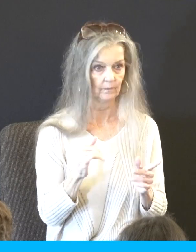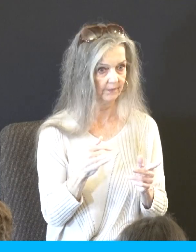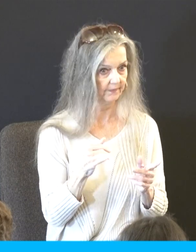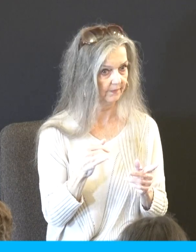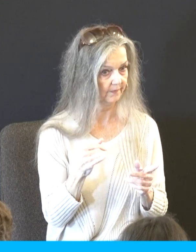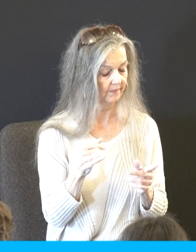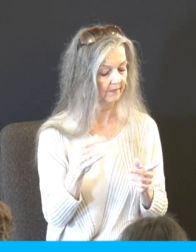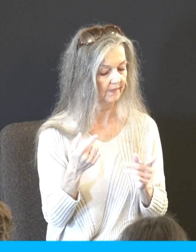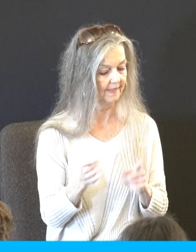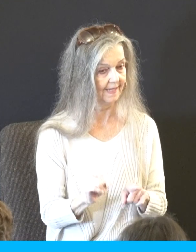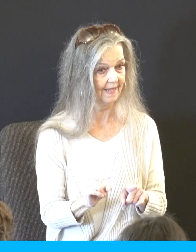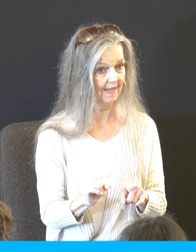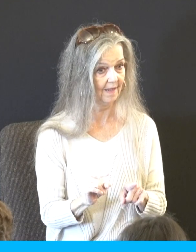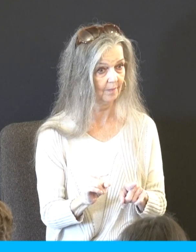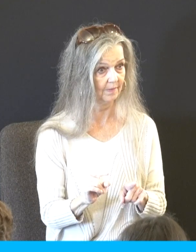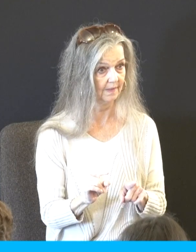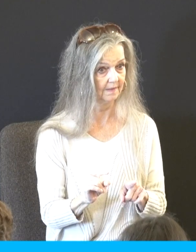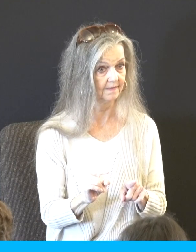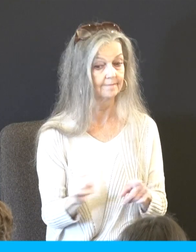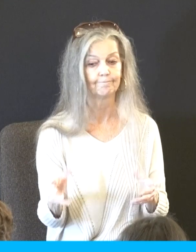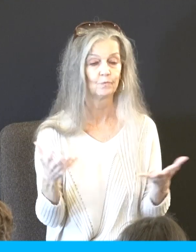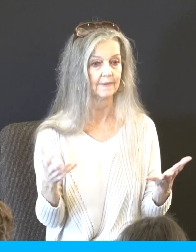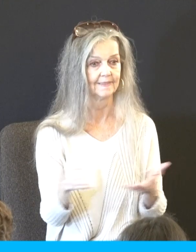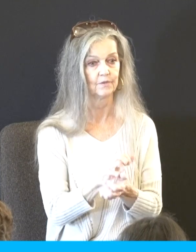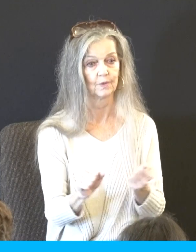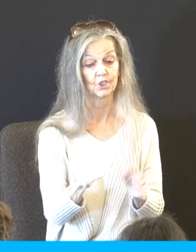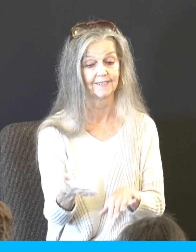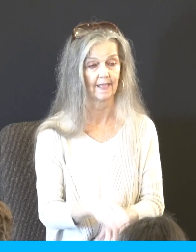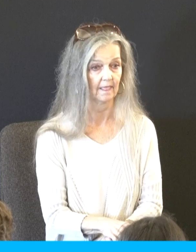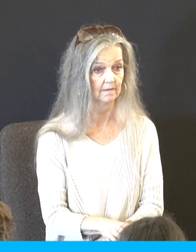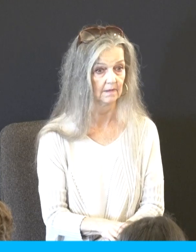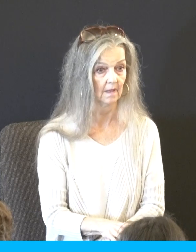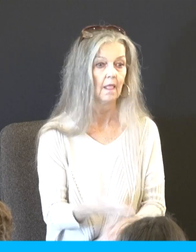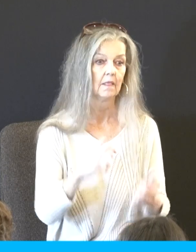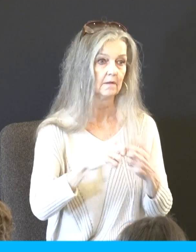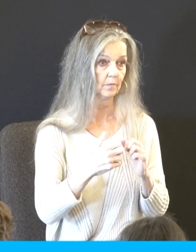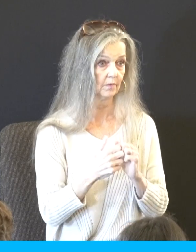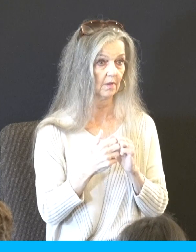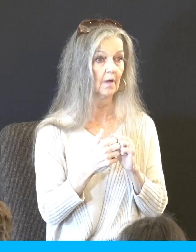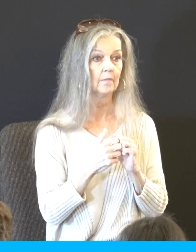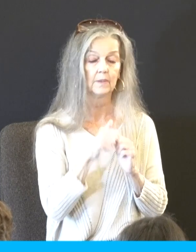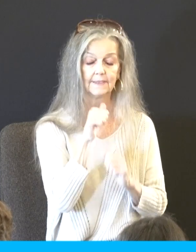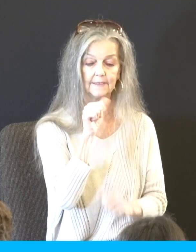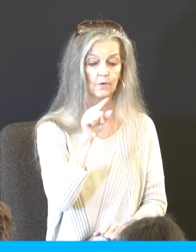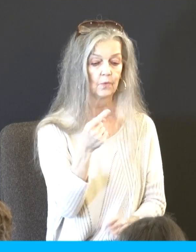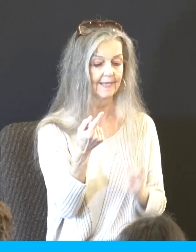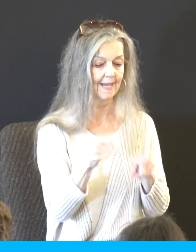it basically brings them to destruction and death. This problem, unfortunately, is not exclusive to Exodus 32 and